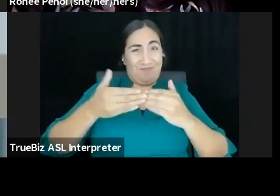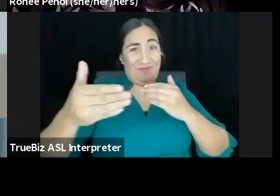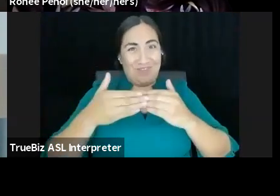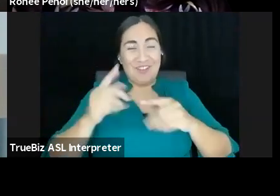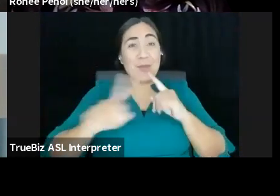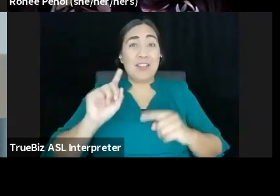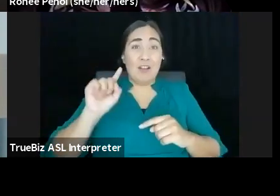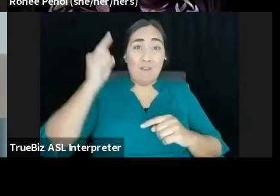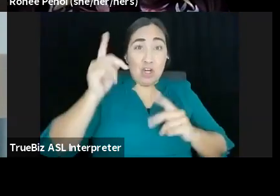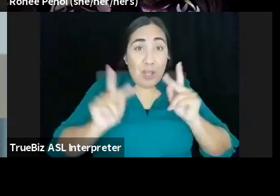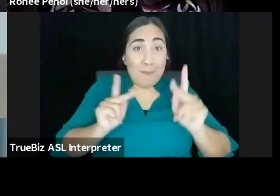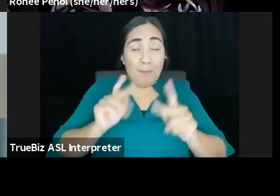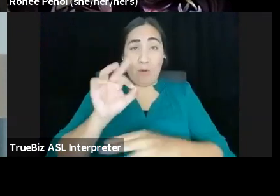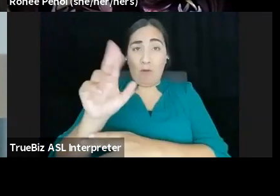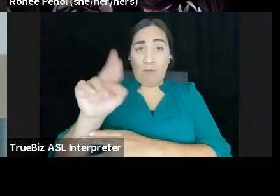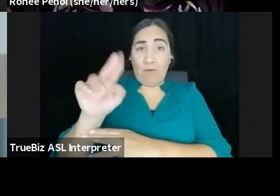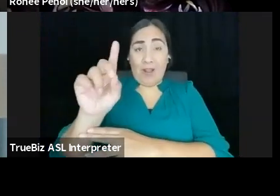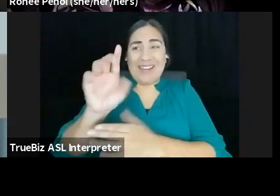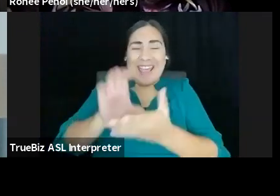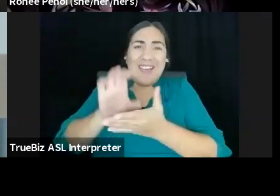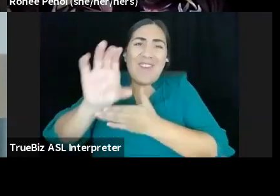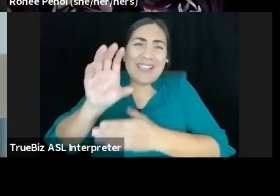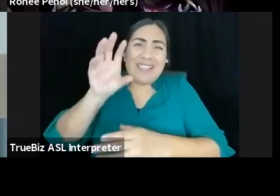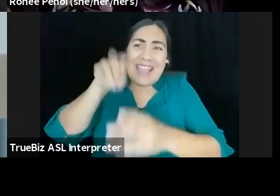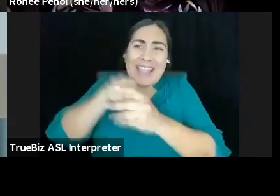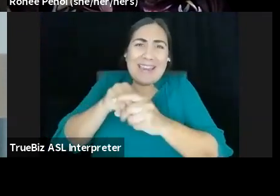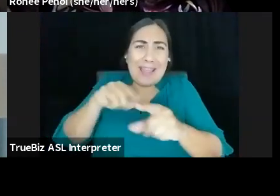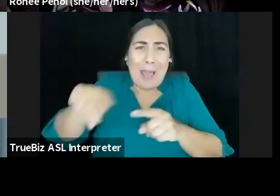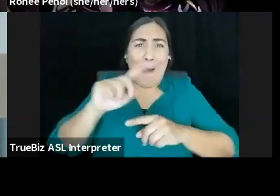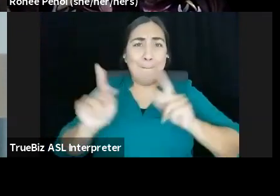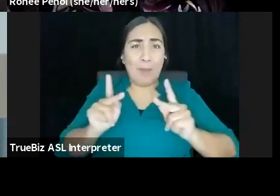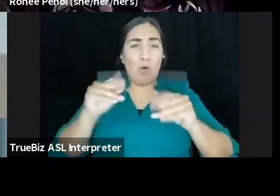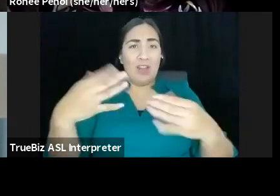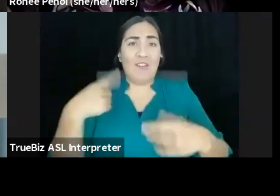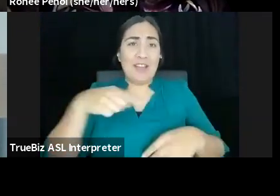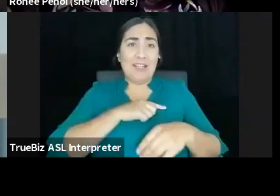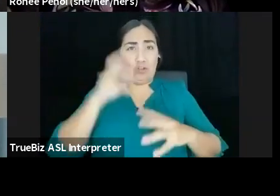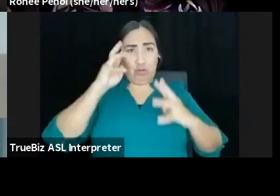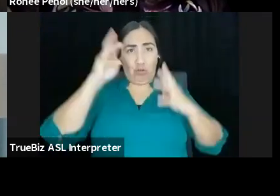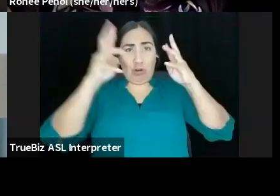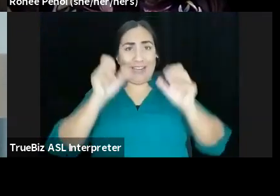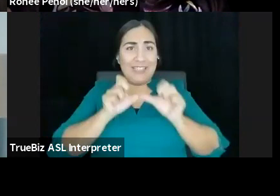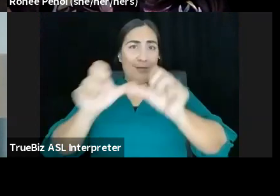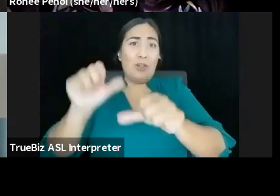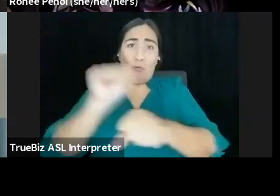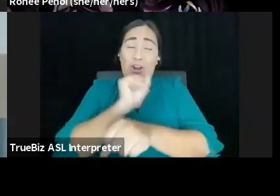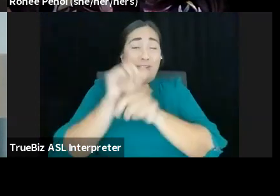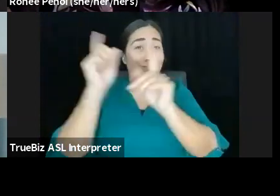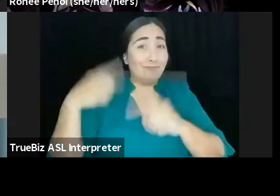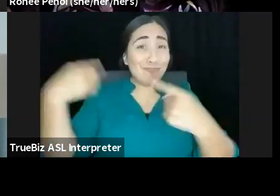and giving us the ability to create sustainable work, as lots of natives we've been doing since the sun's been in the sky. But